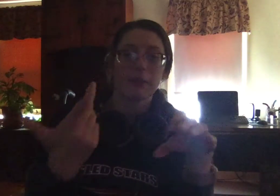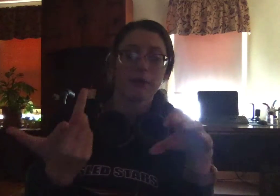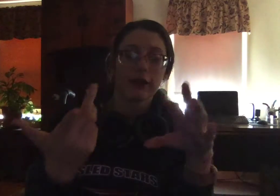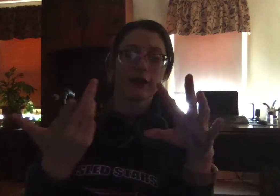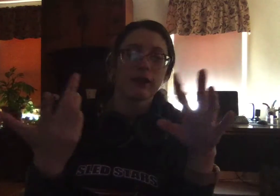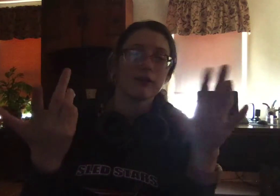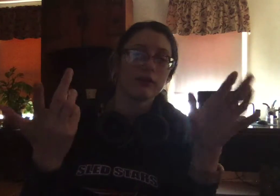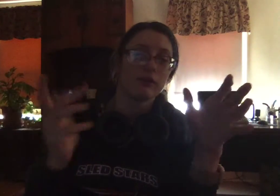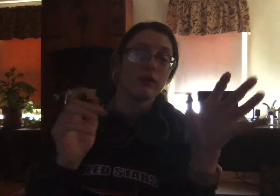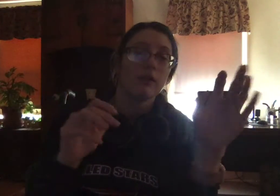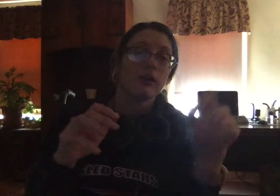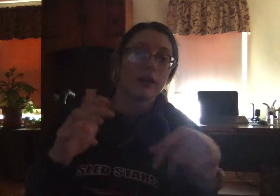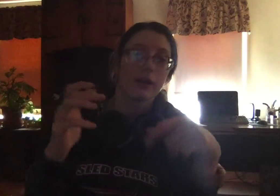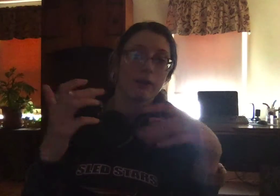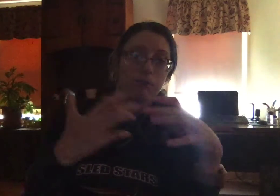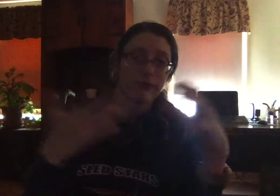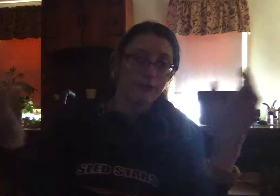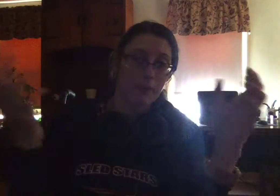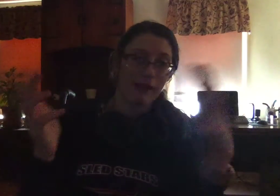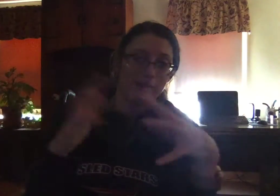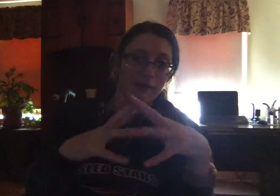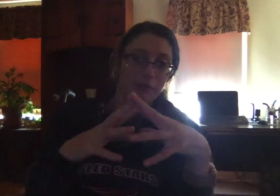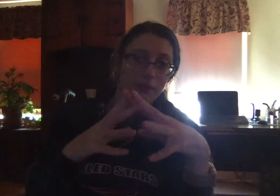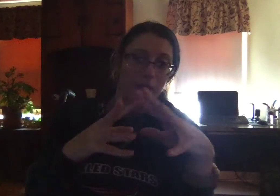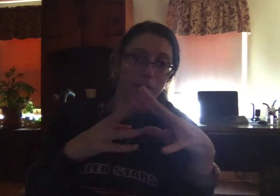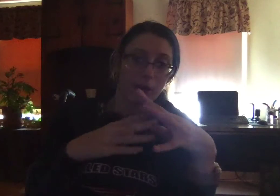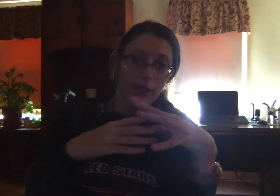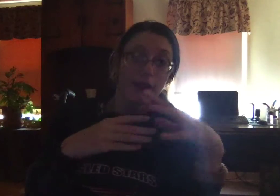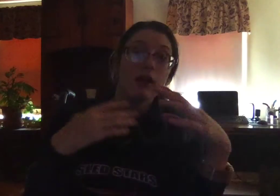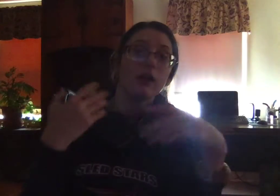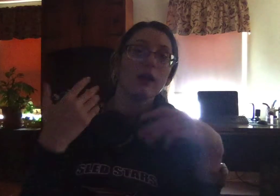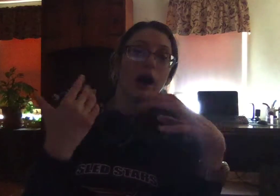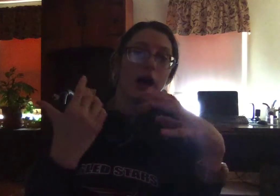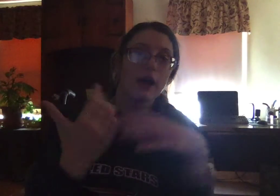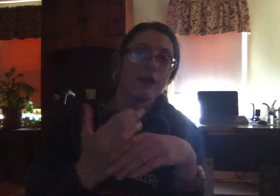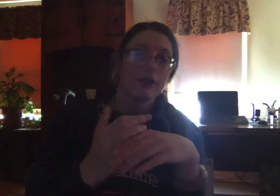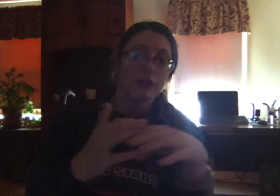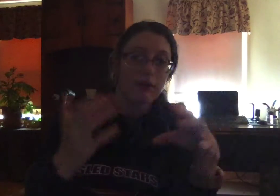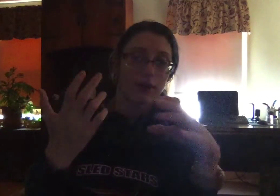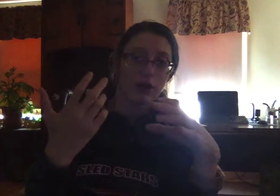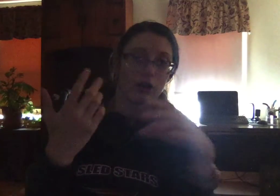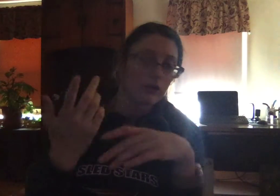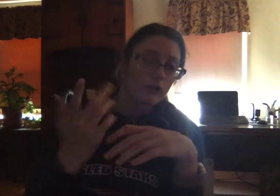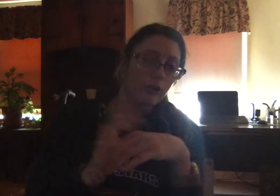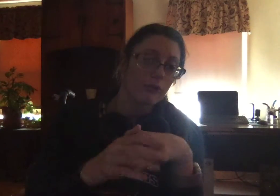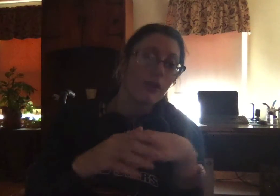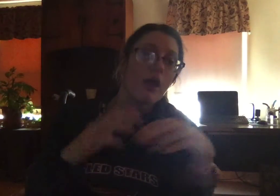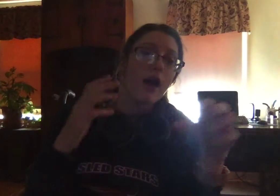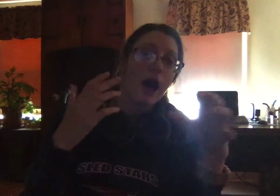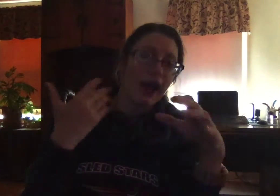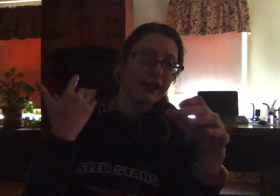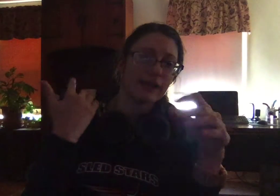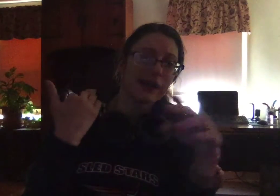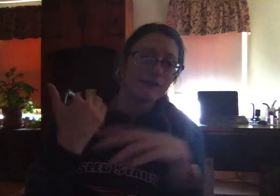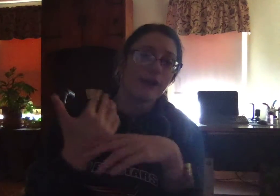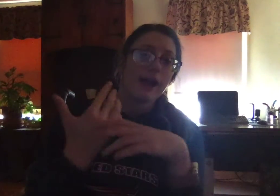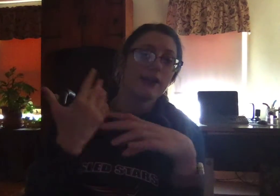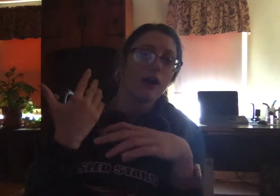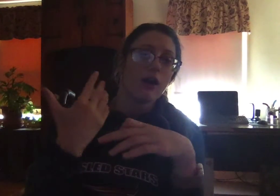parties you know for my 18th birthday party the driver shows I cannot find all